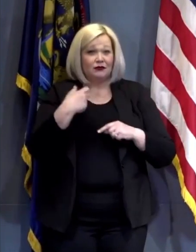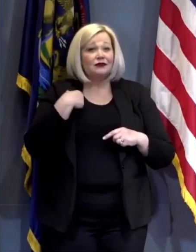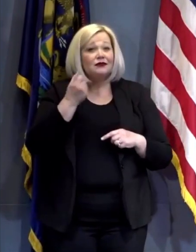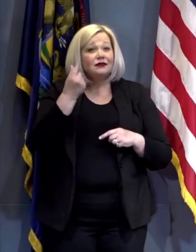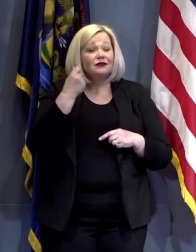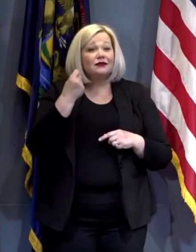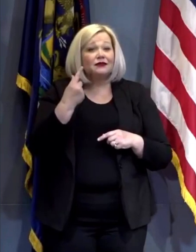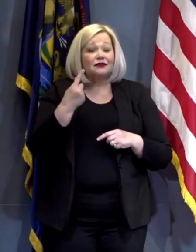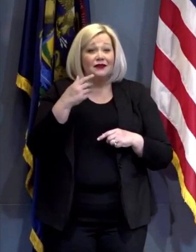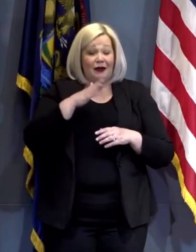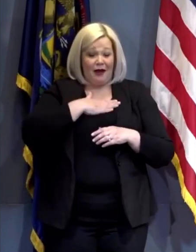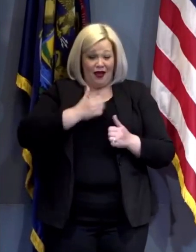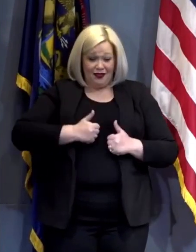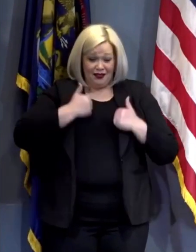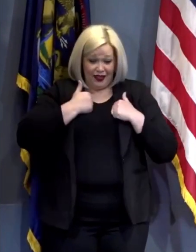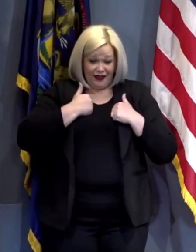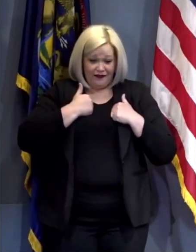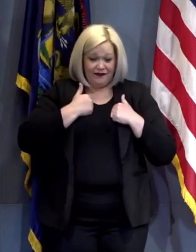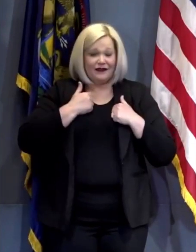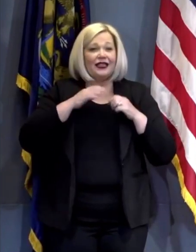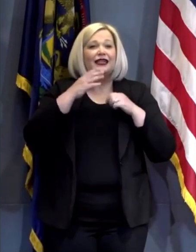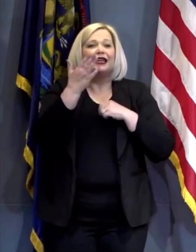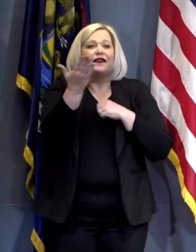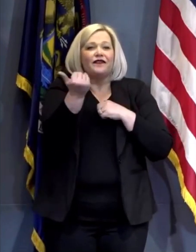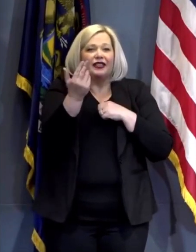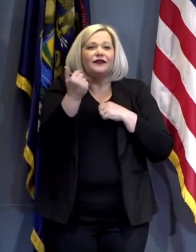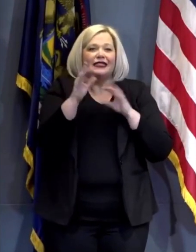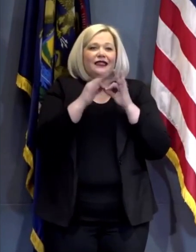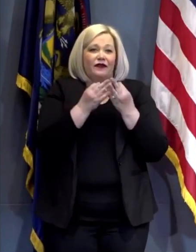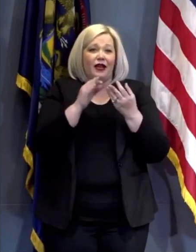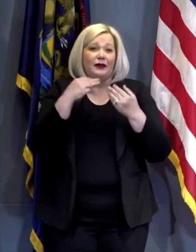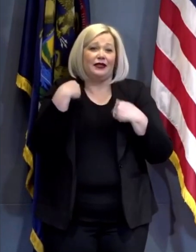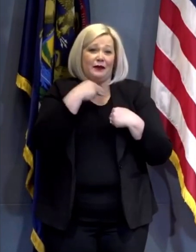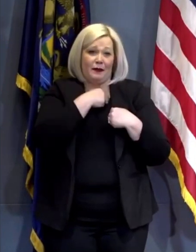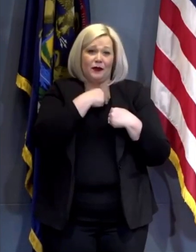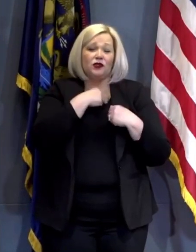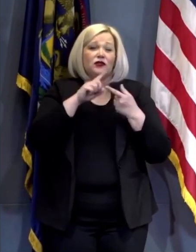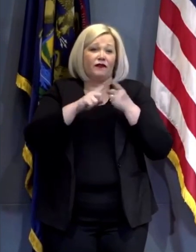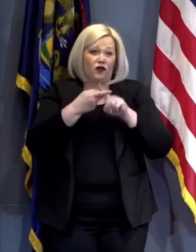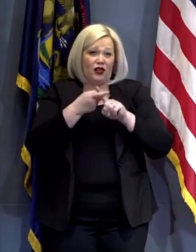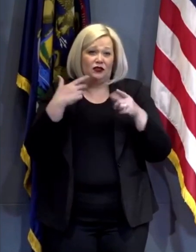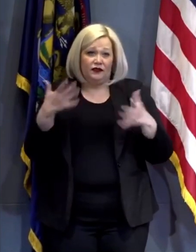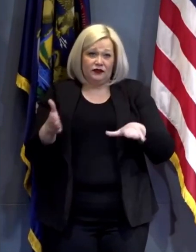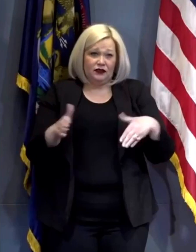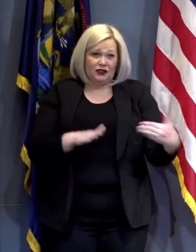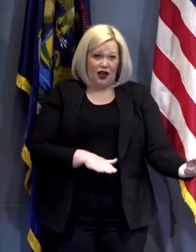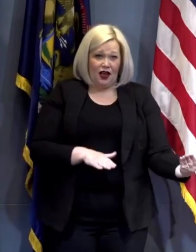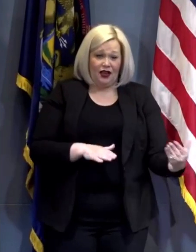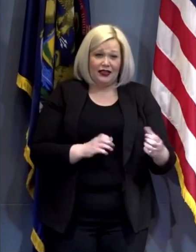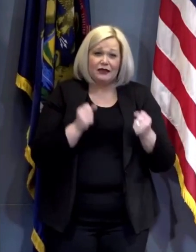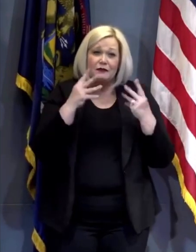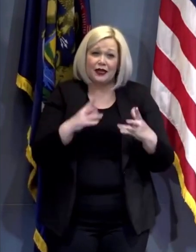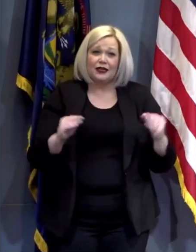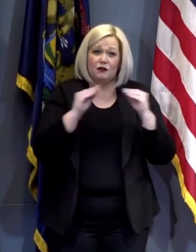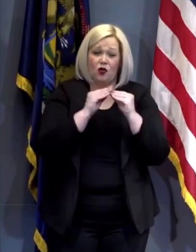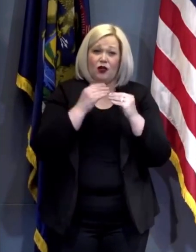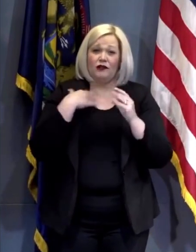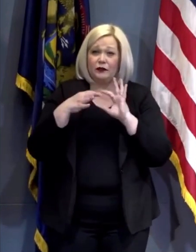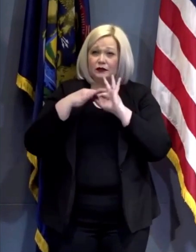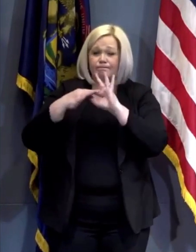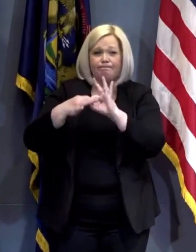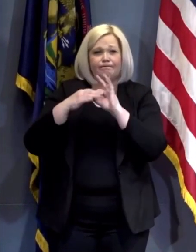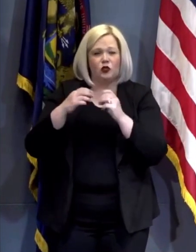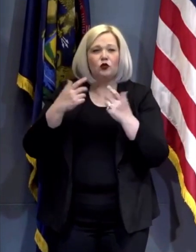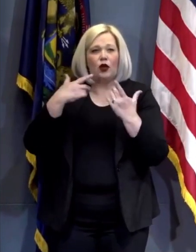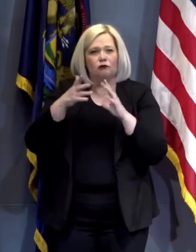15 people in my life to COVID-19 and have a number of others who I'm connected to either professionally, personally, or in my family who are fighting this